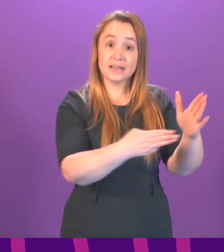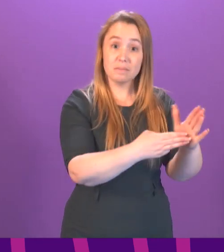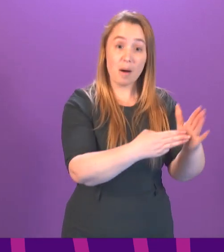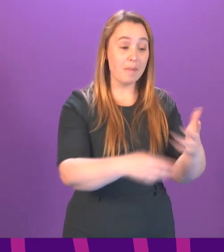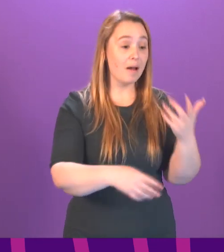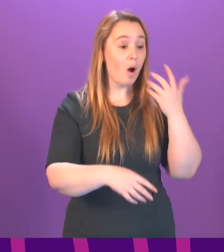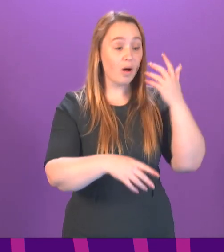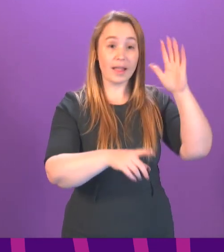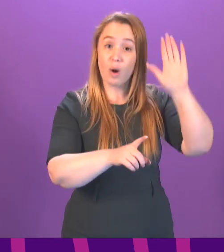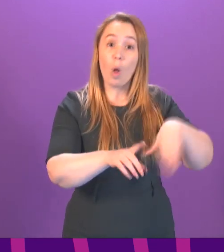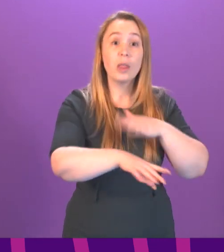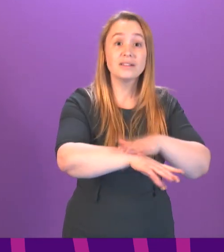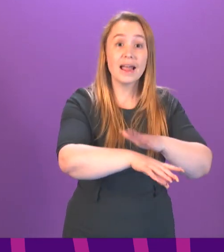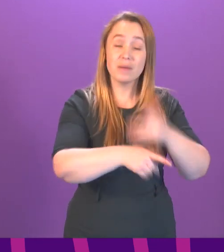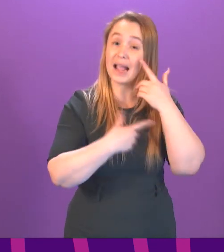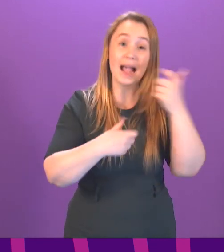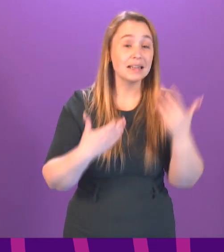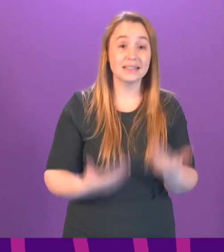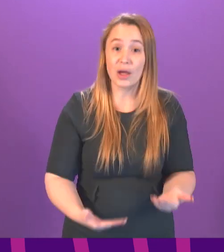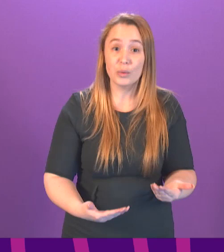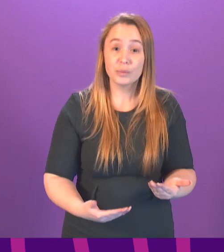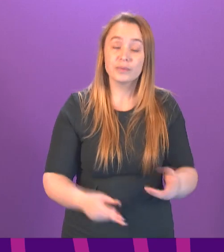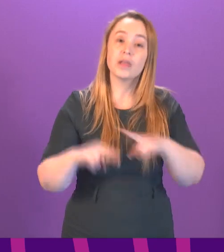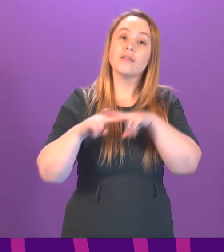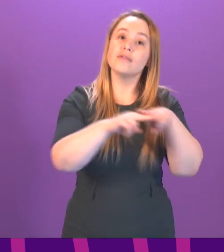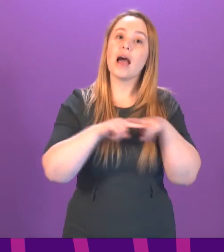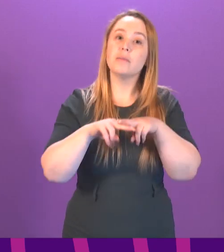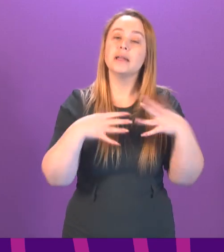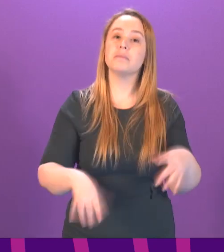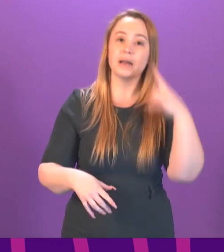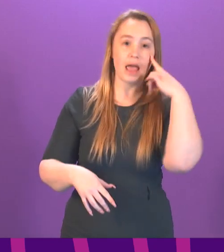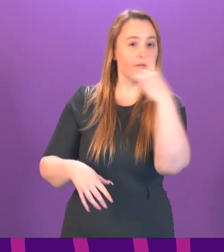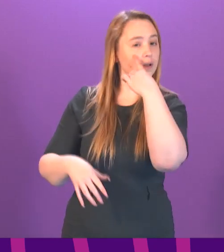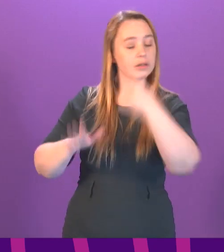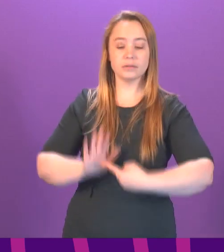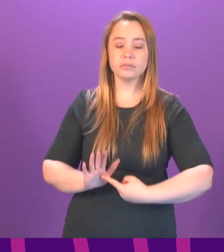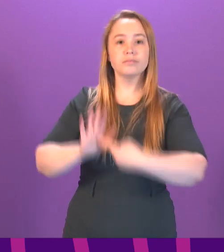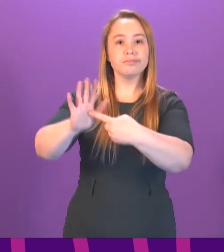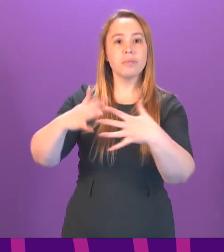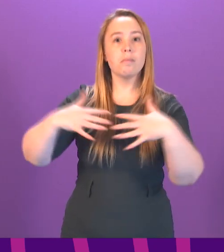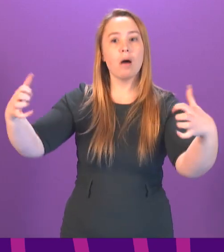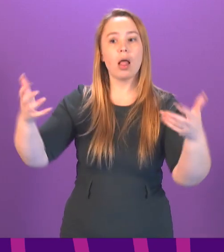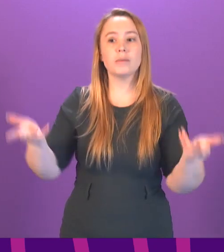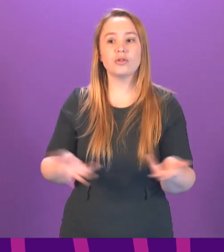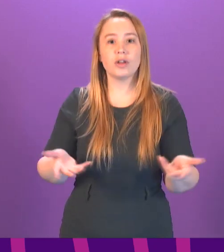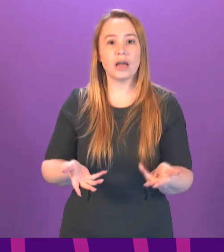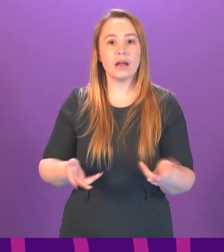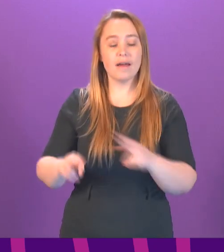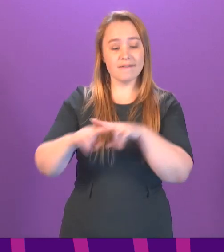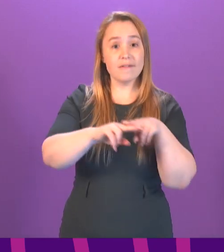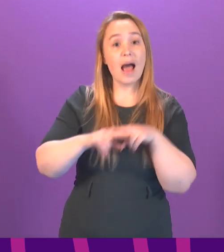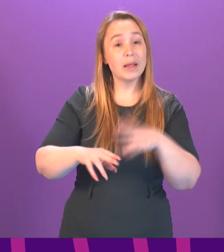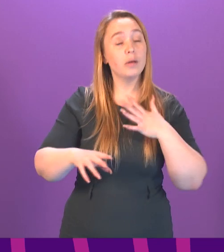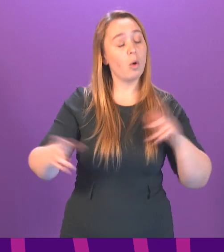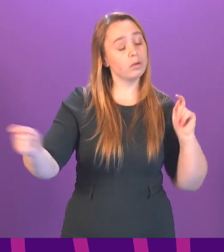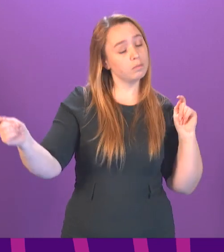are no longer there. Families are giving evidence to Parliament today. Families are crying out for urgent